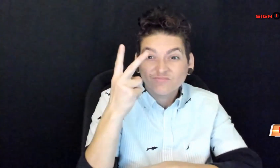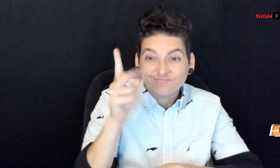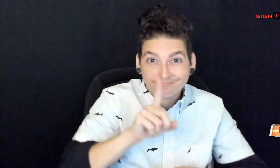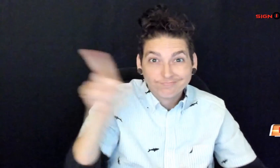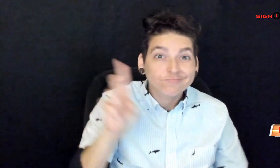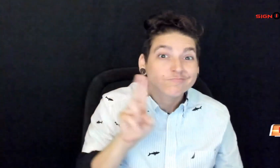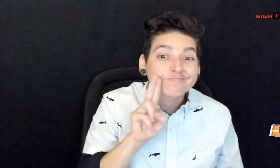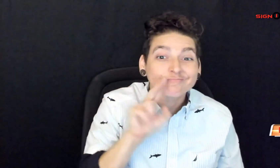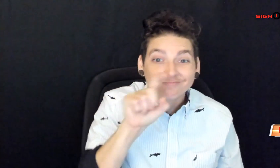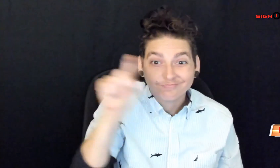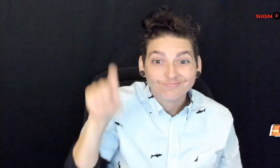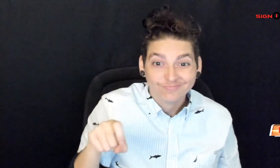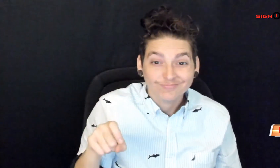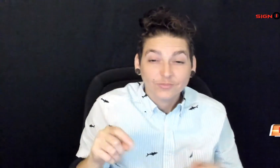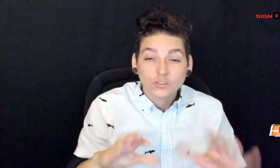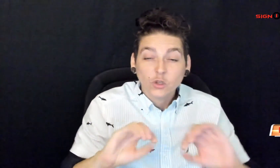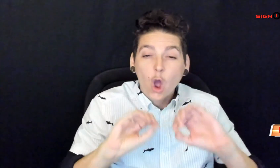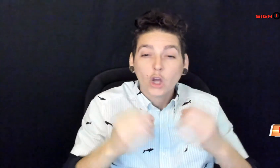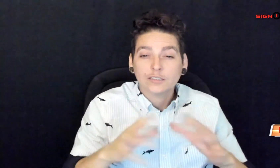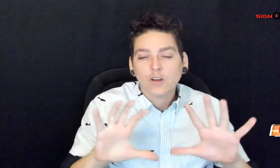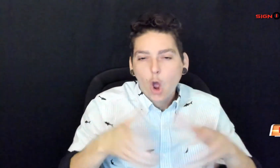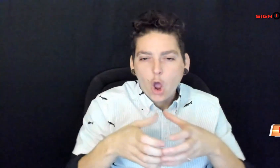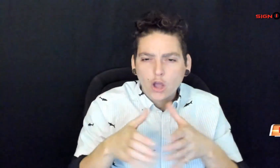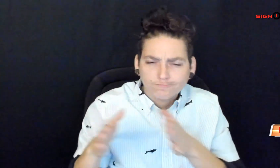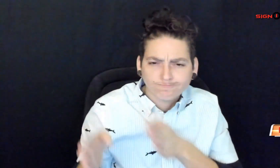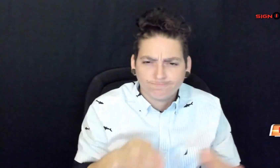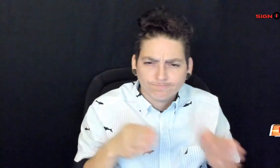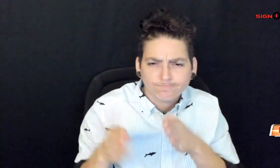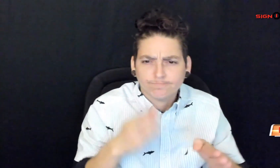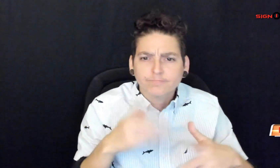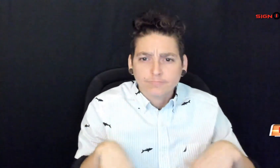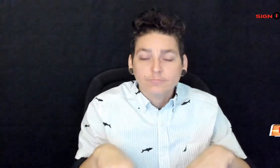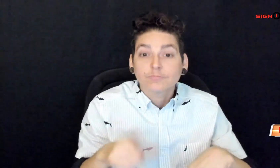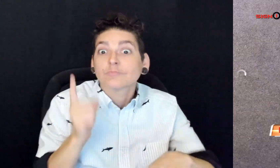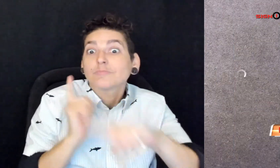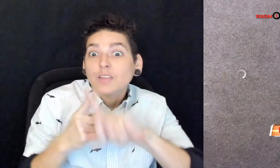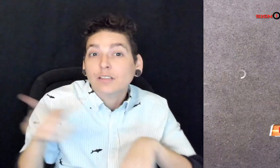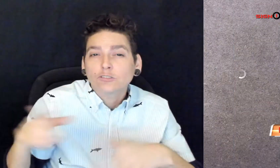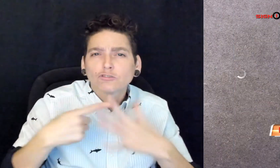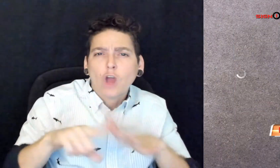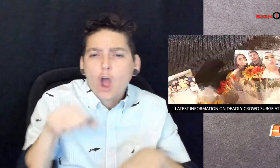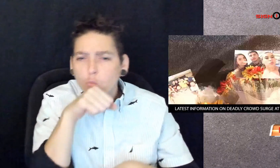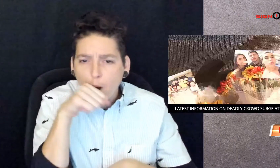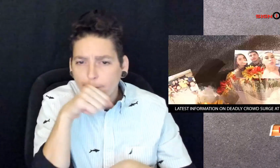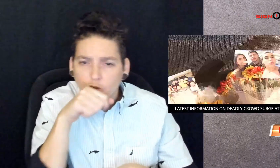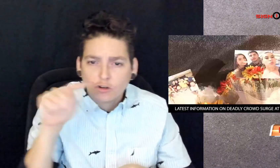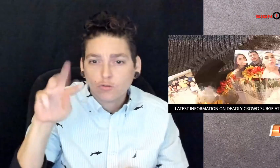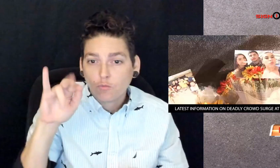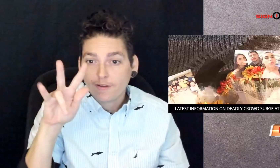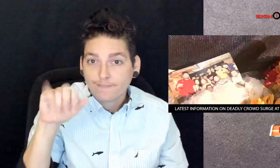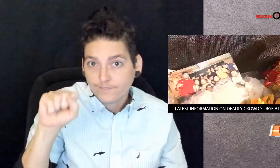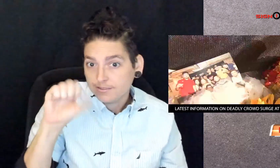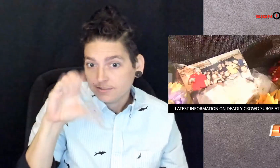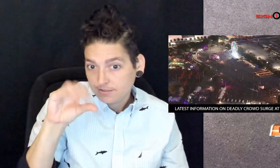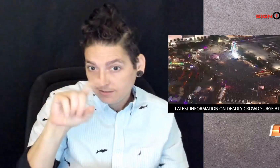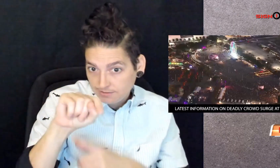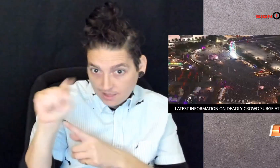The two day music festival in Houston, organized by and starring rapper Travis Scott,